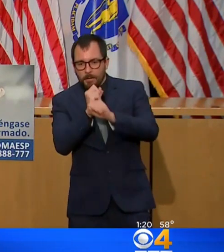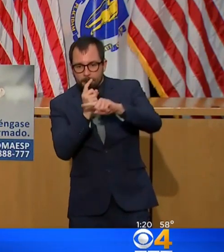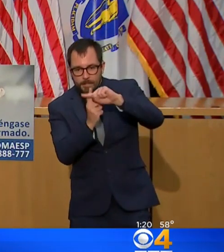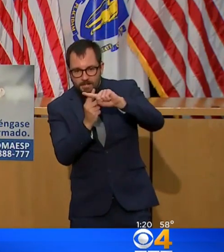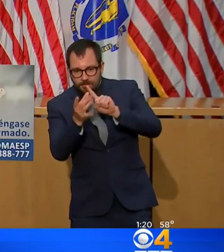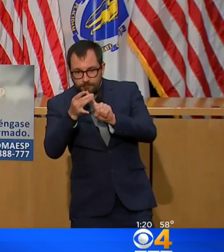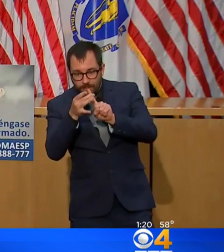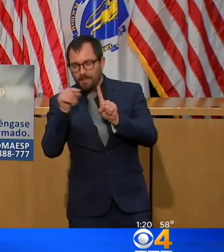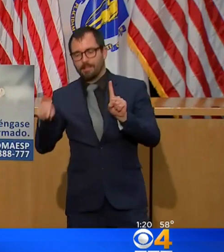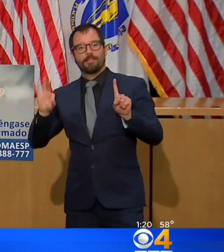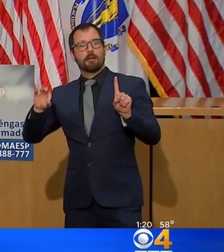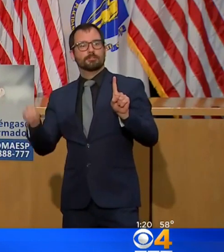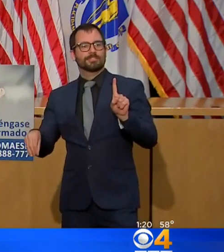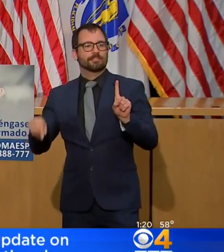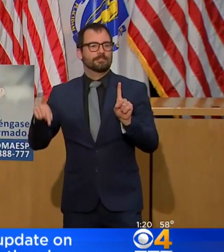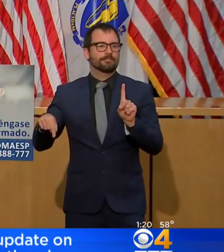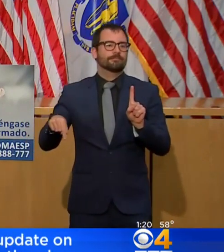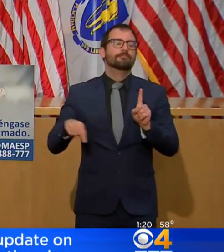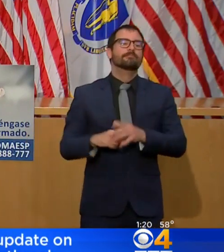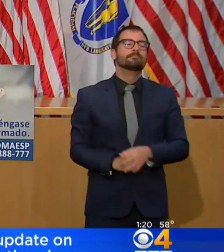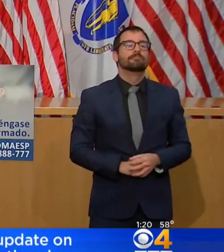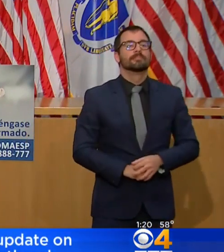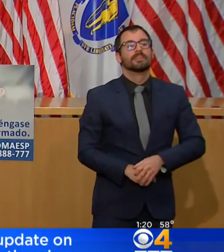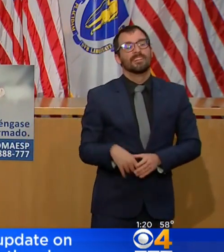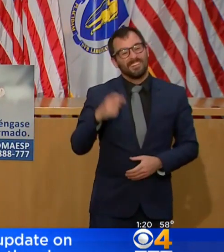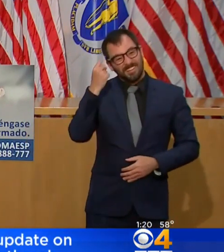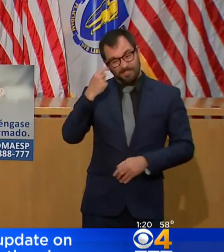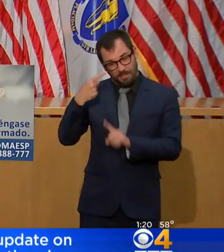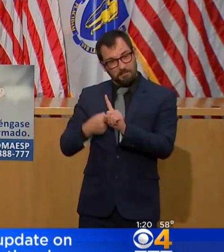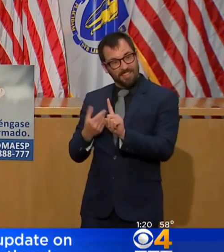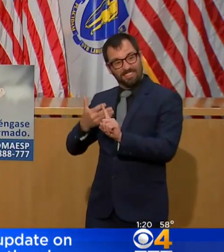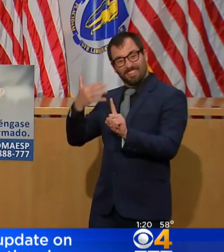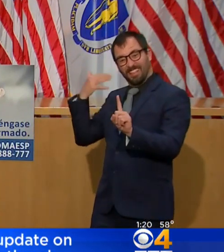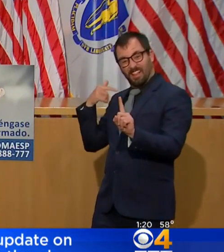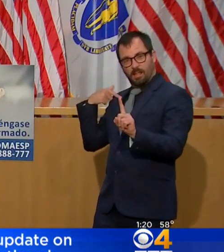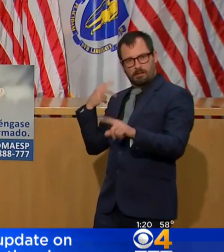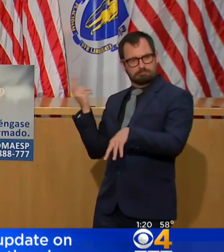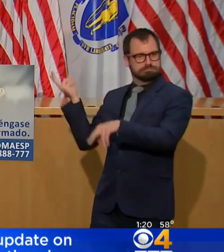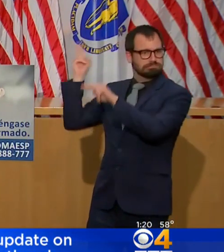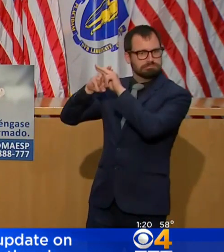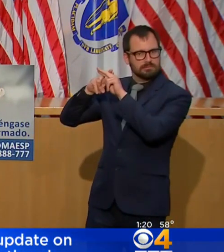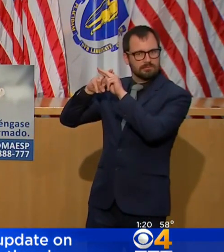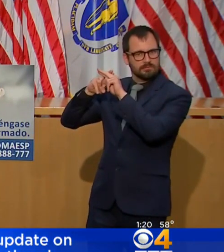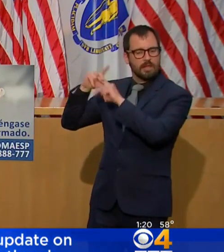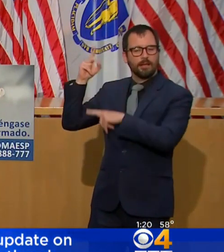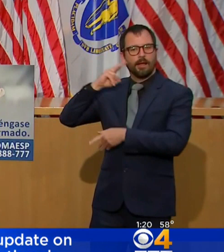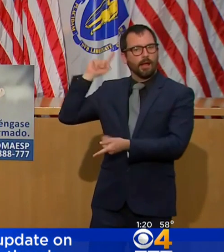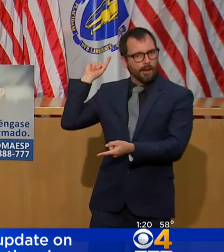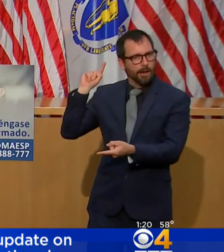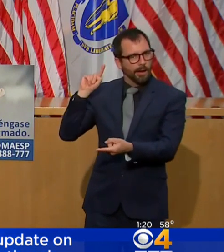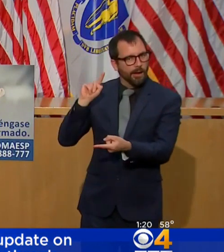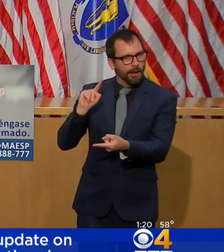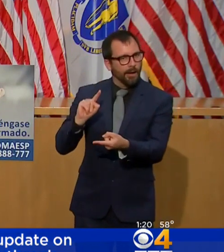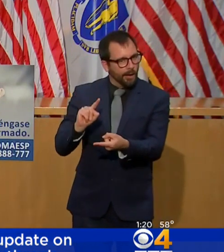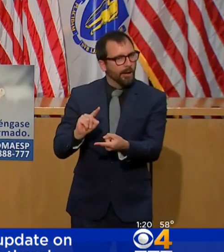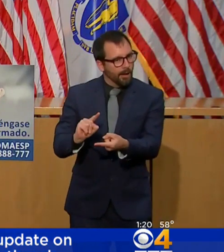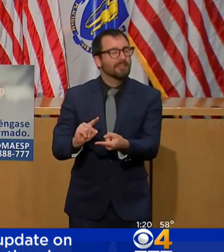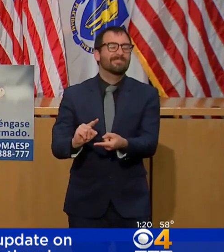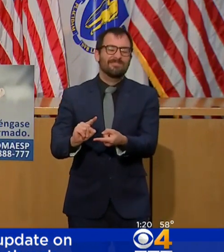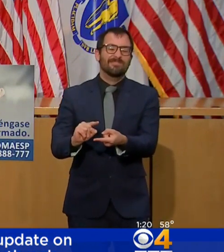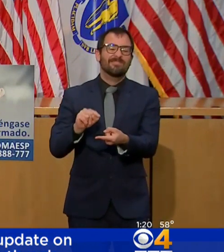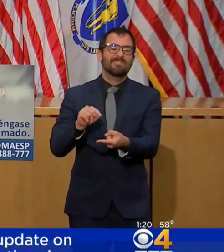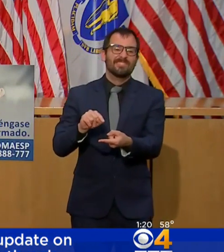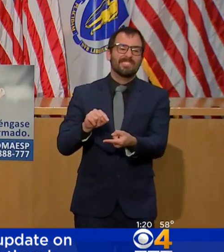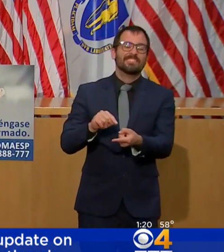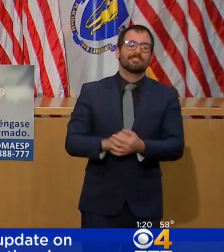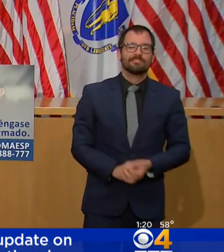We continue to have daily conversations with our partners in the healthcare community to monitor hospitalization rates and capacity. The number of